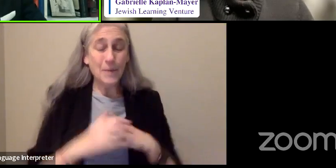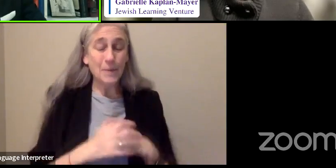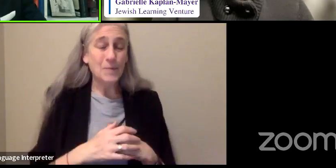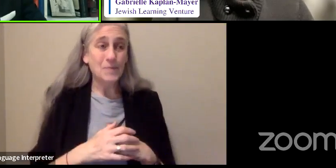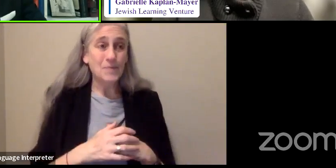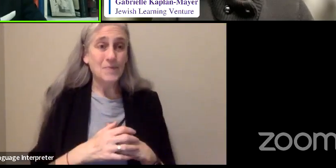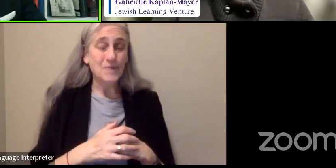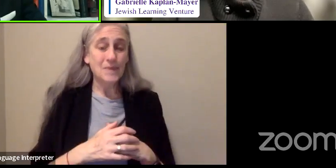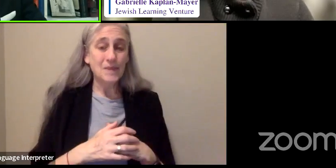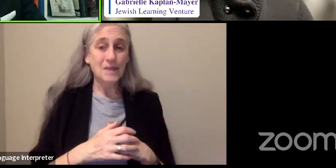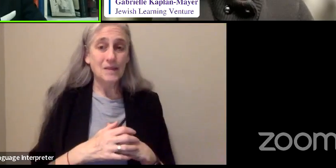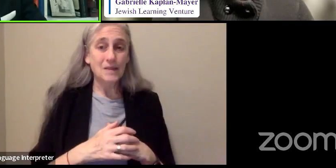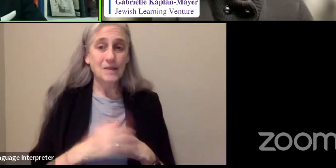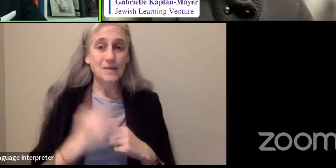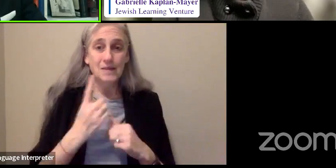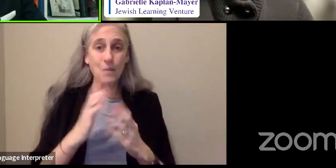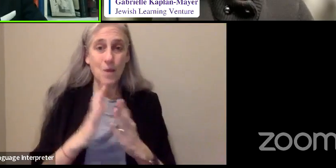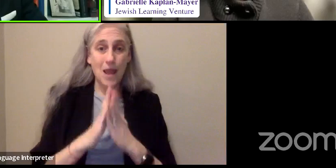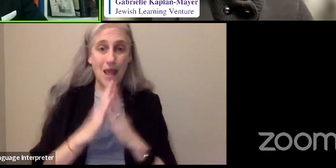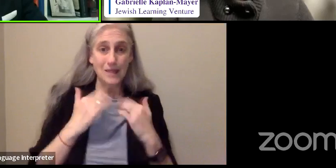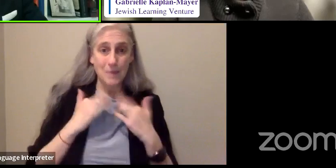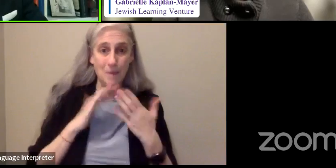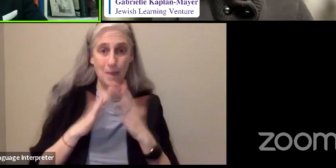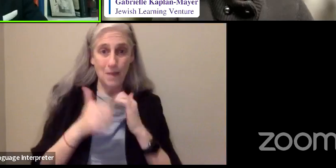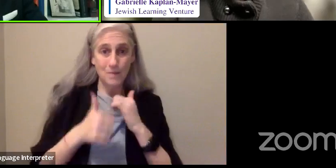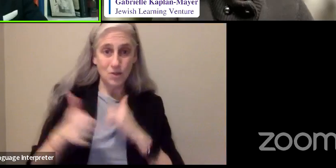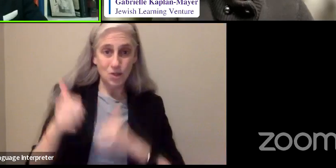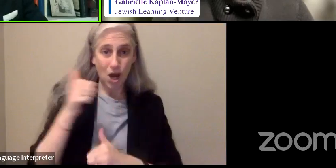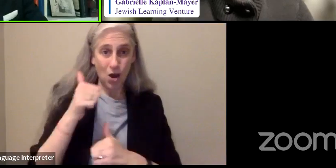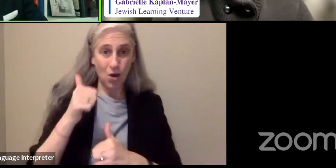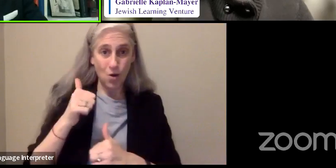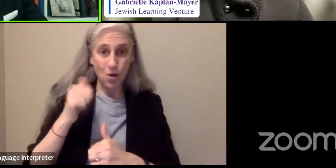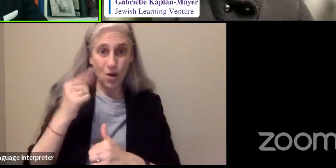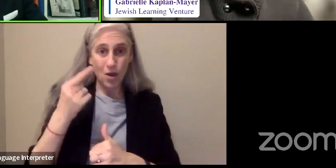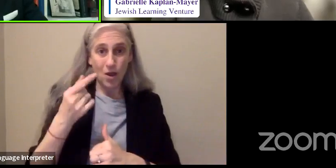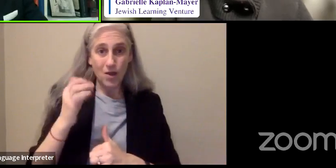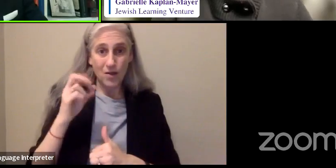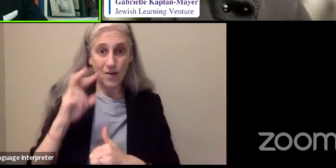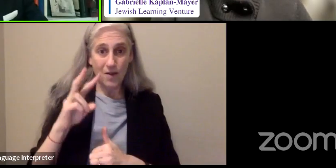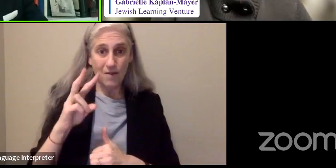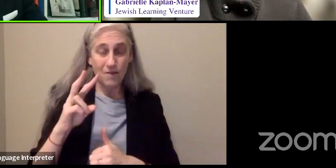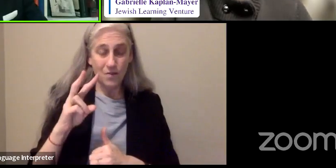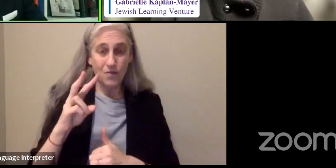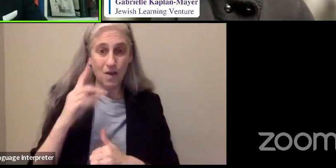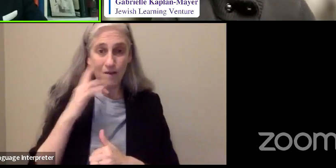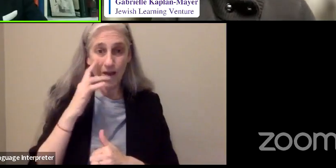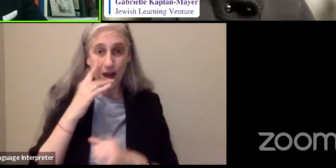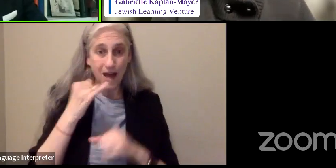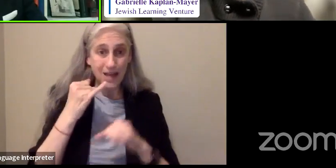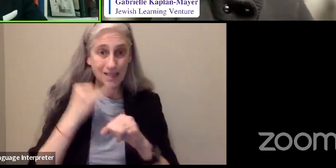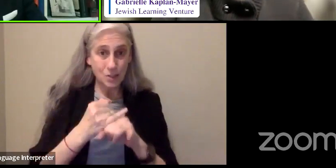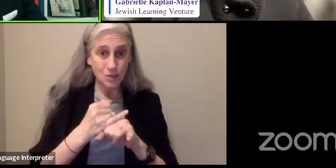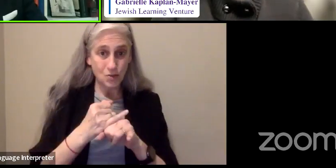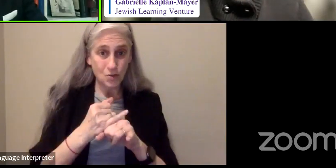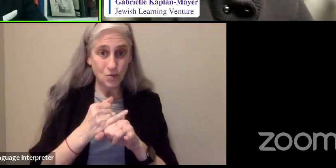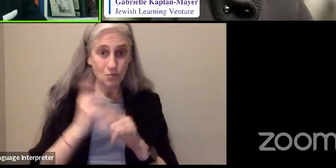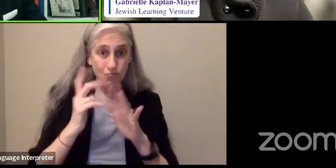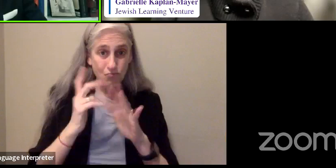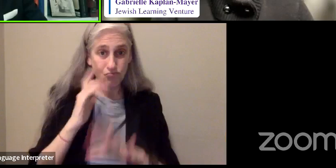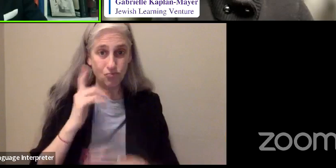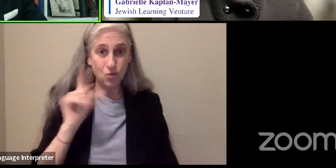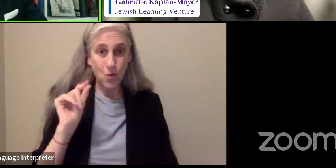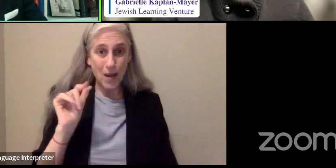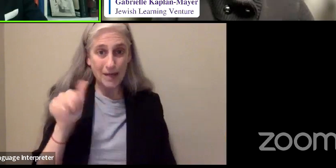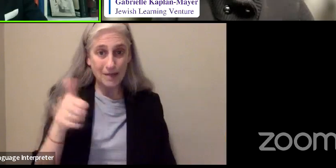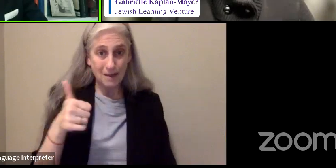asked to be chairman of the Board of Governors of the Wilmer Eye Institute in 2010, I